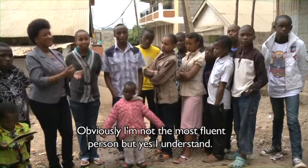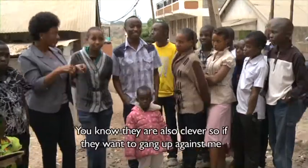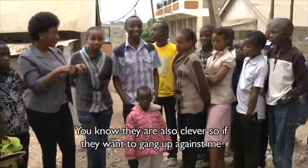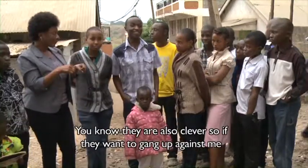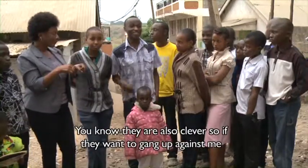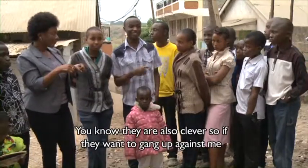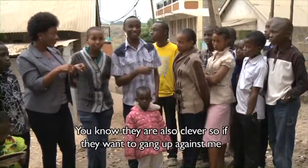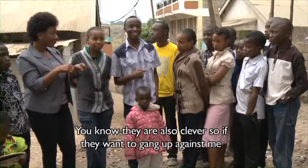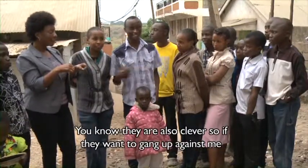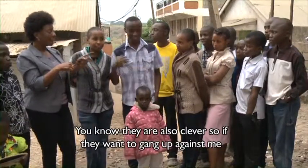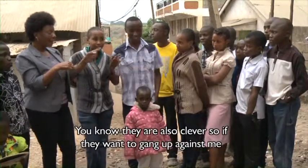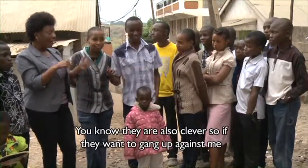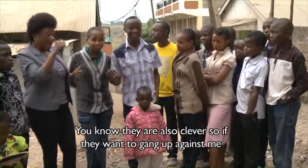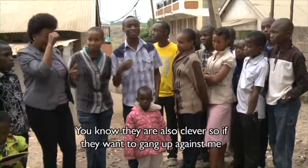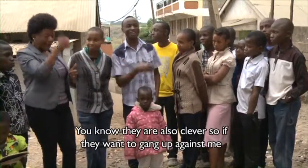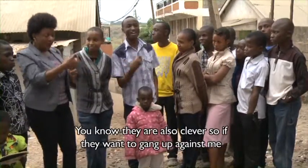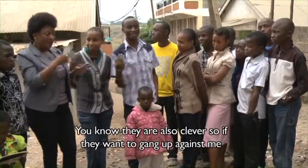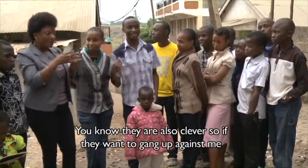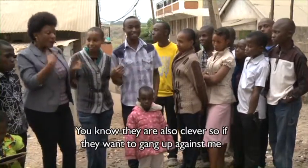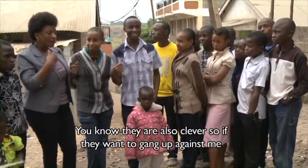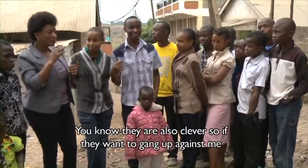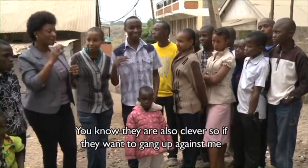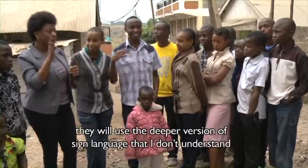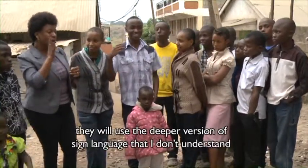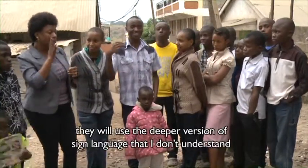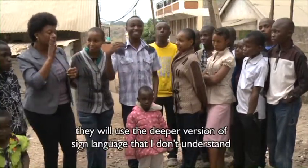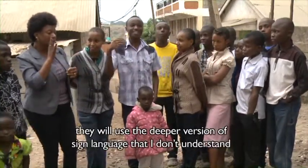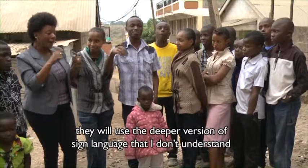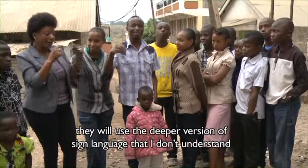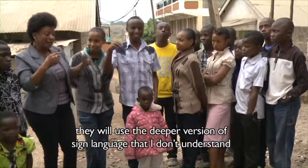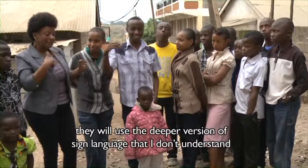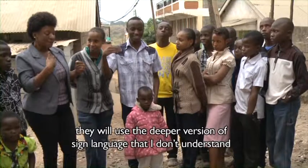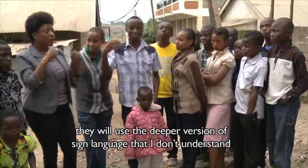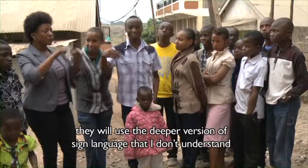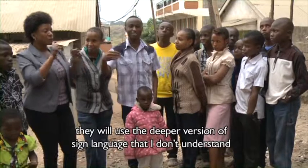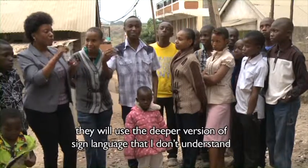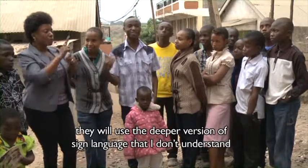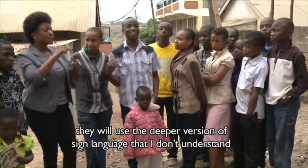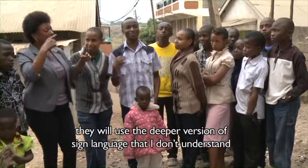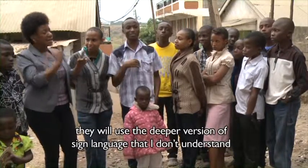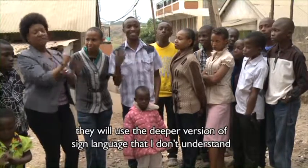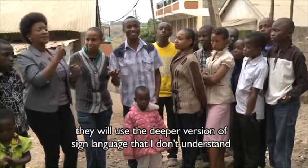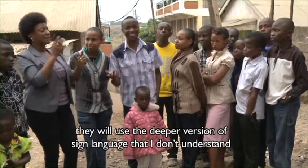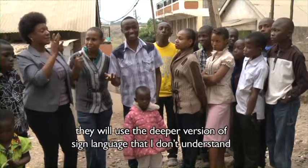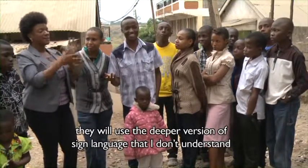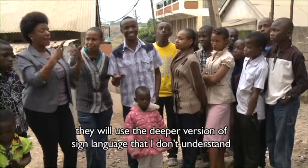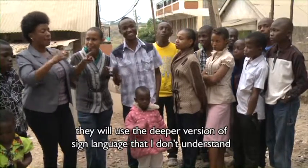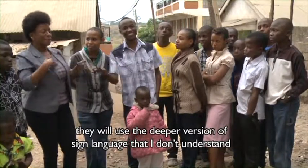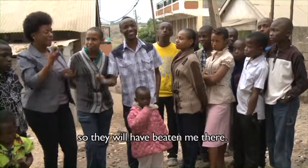You know, they're also clever. So if they want to gang up against me, they'll use the deeper, the deeper version of sign language that I don't understand. So